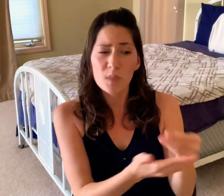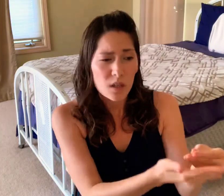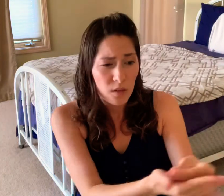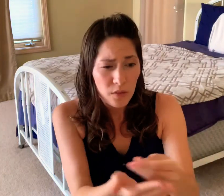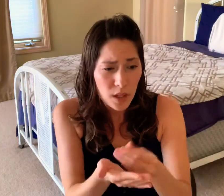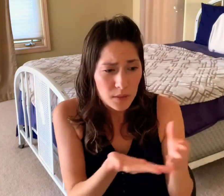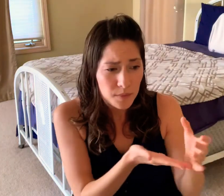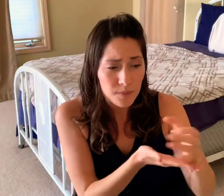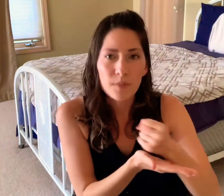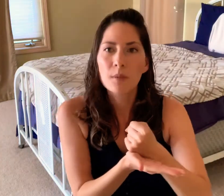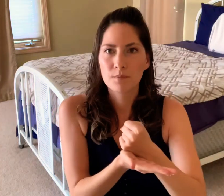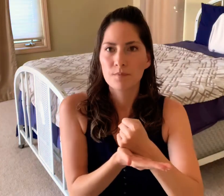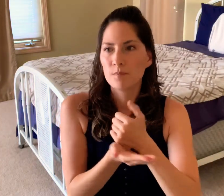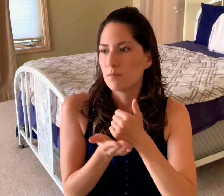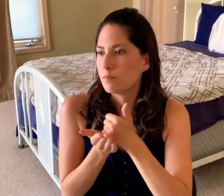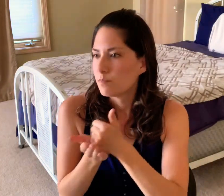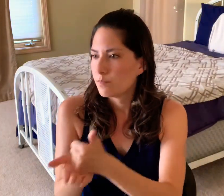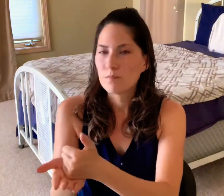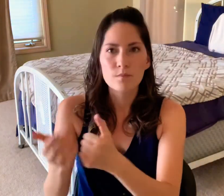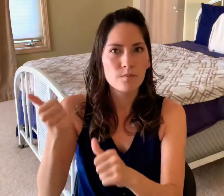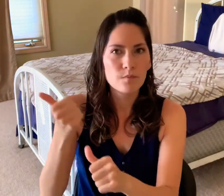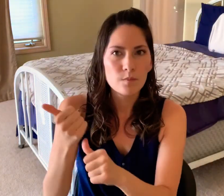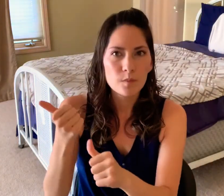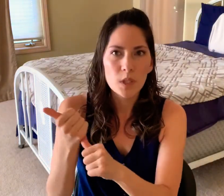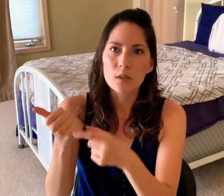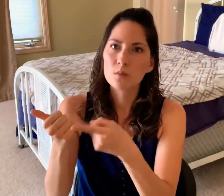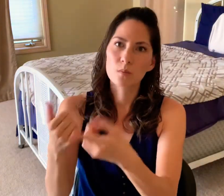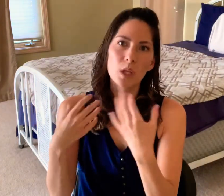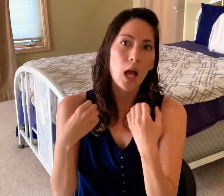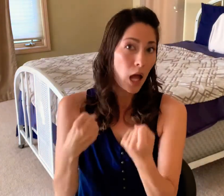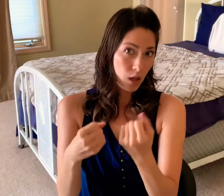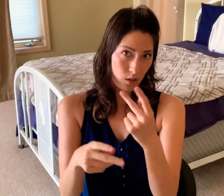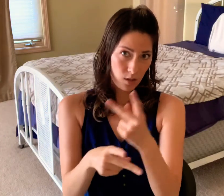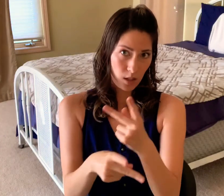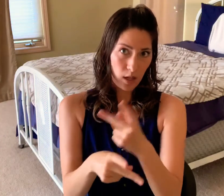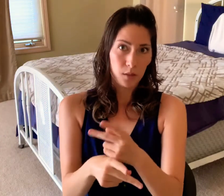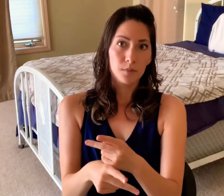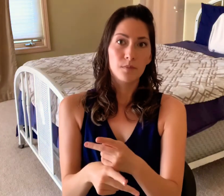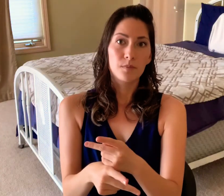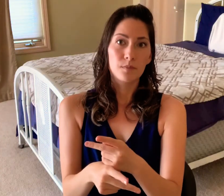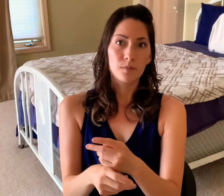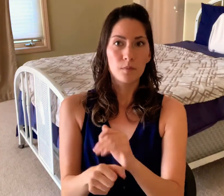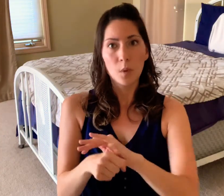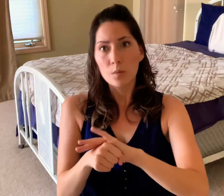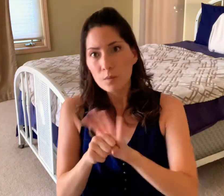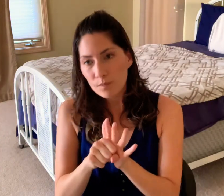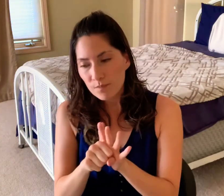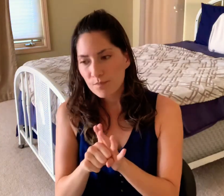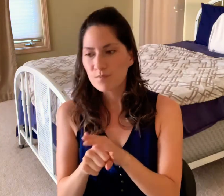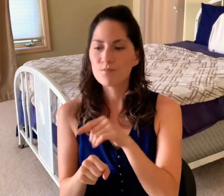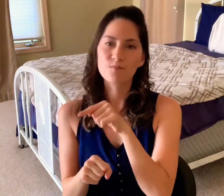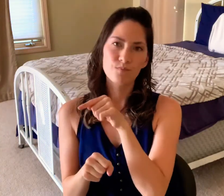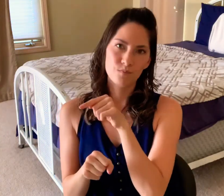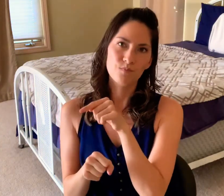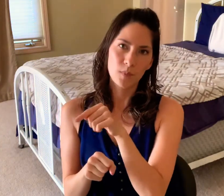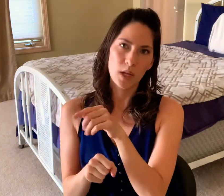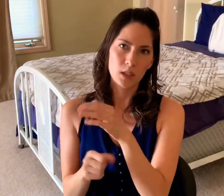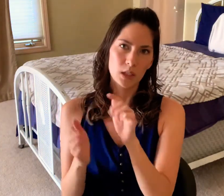state of Minnesota by gaining funding and assistance for health care, COVID-19